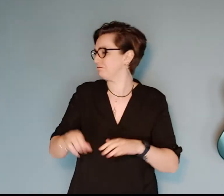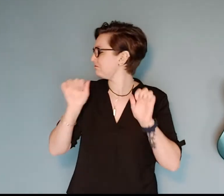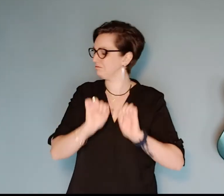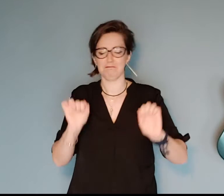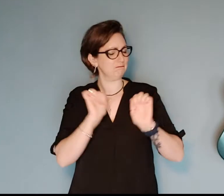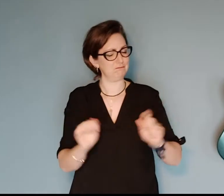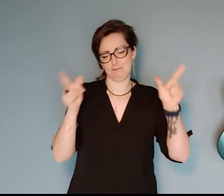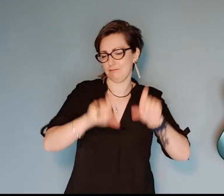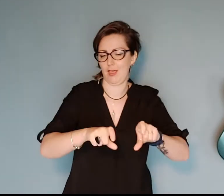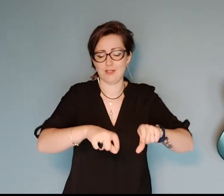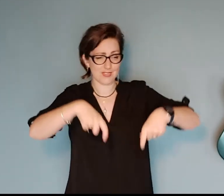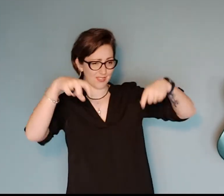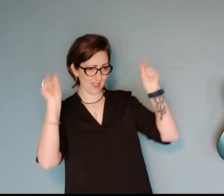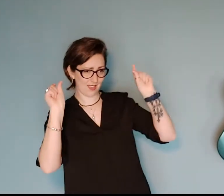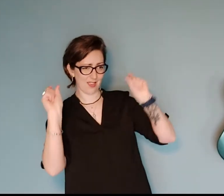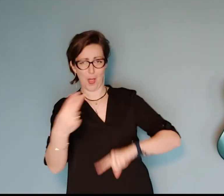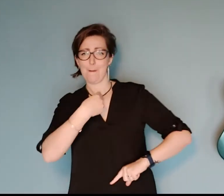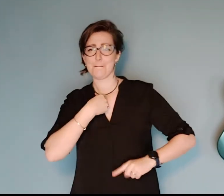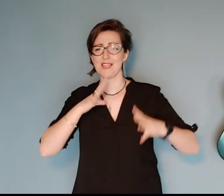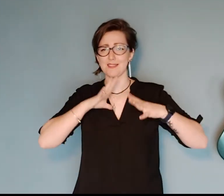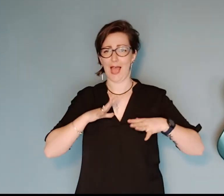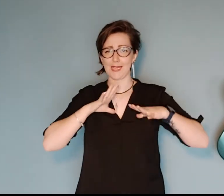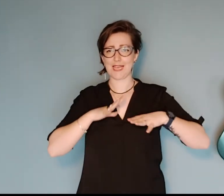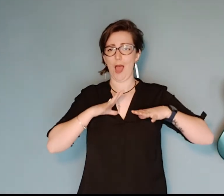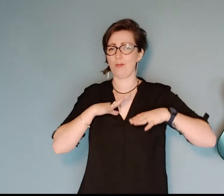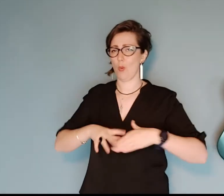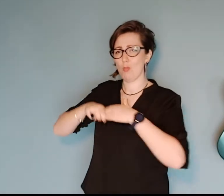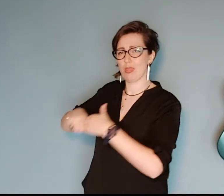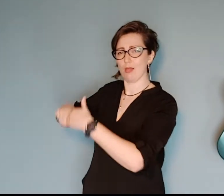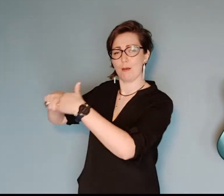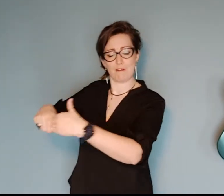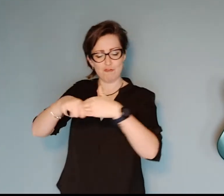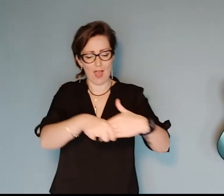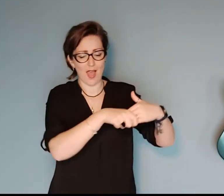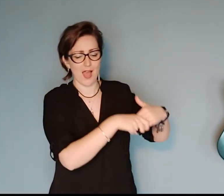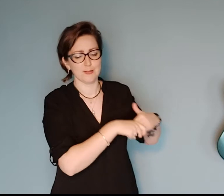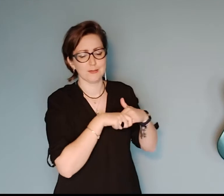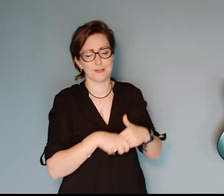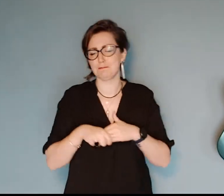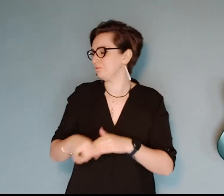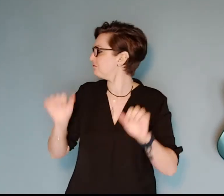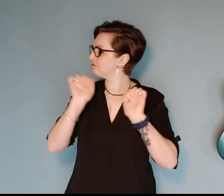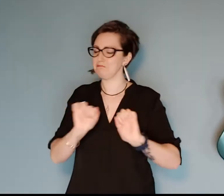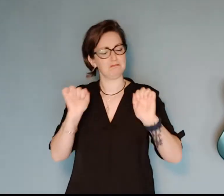came out with, till it all ends I'm big hanging up without a concern I came out with,